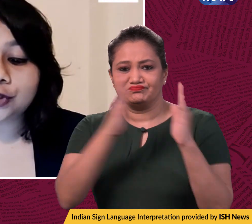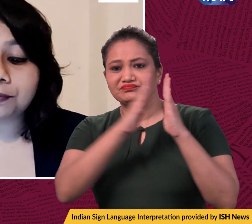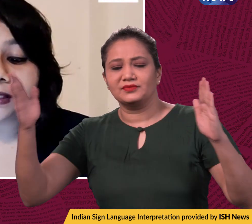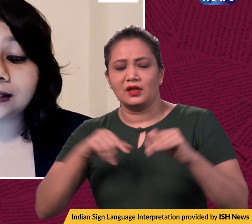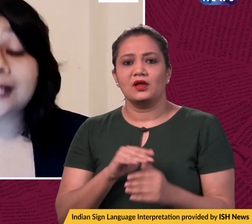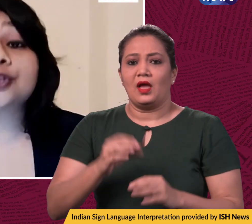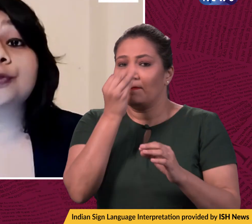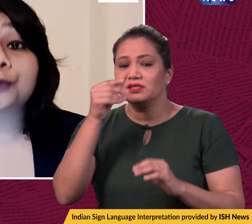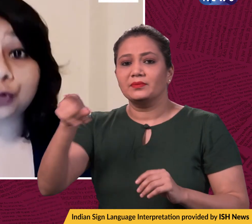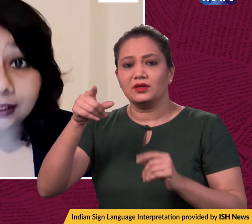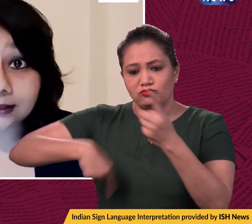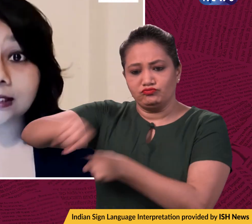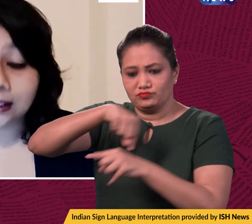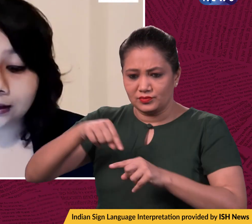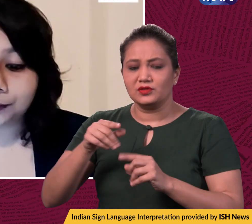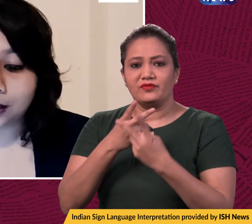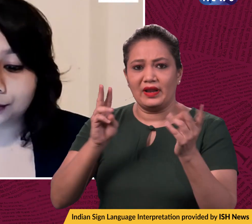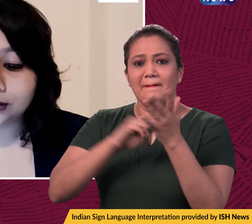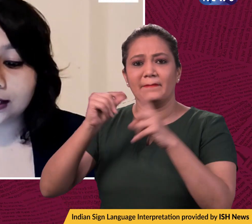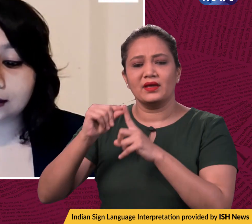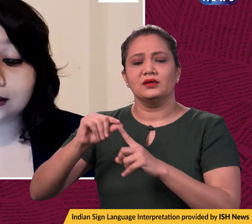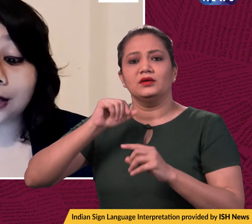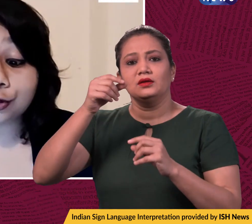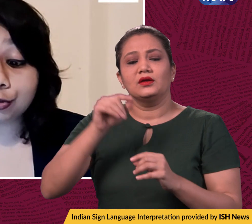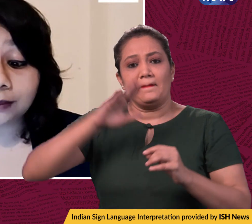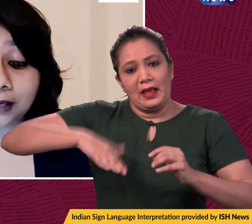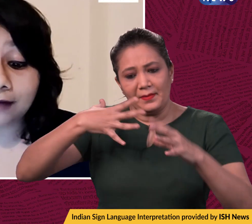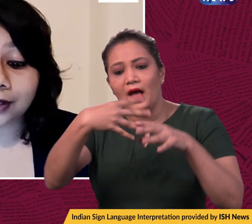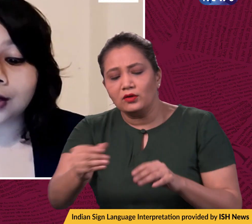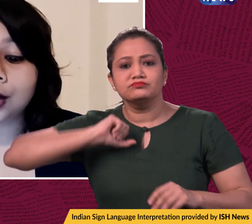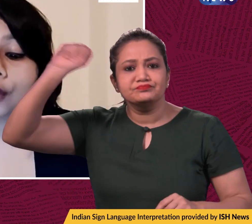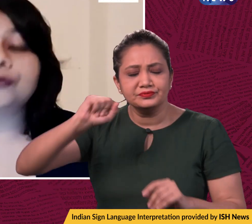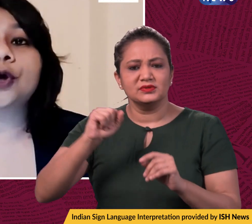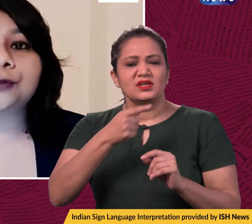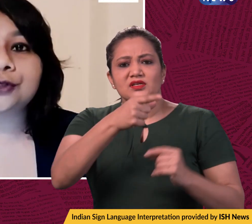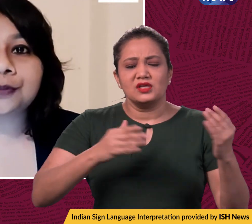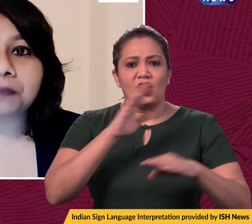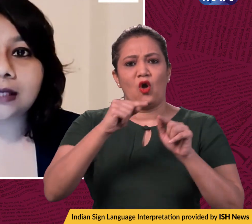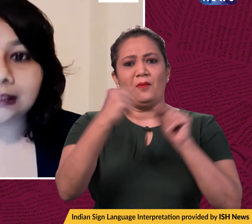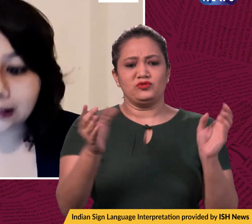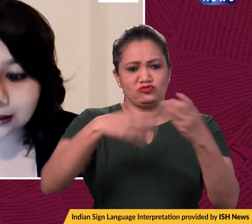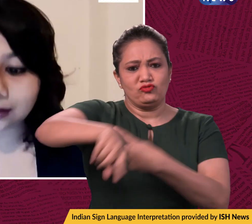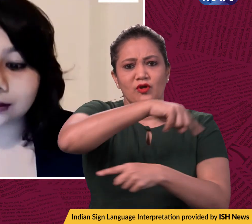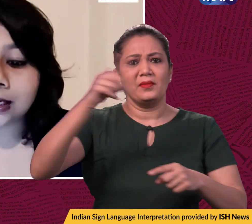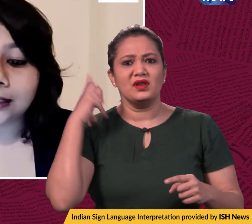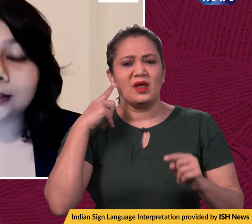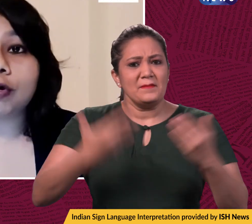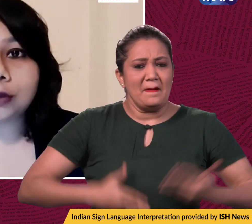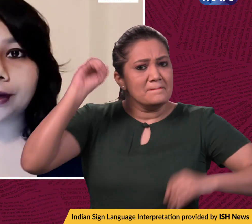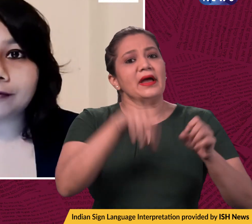BJP staged a protest in the parliament against the unduly behaviour of the opposition party leaders in the ongoing